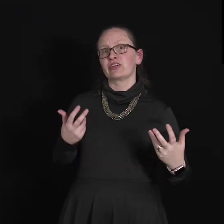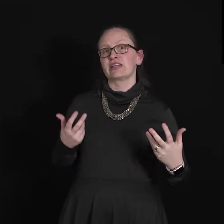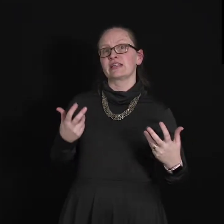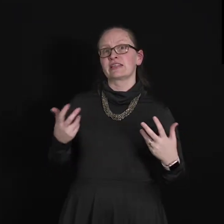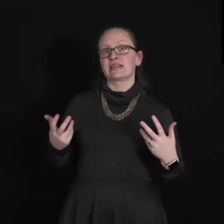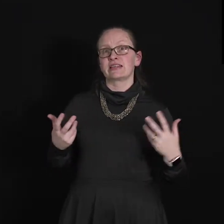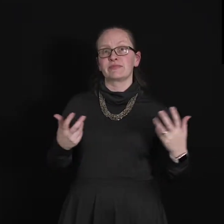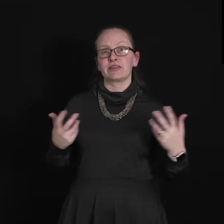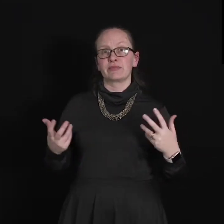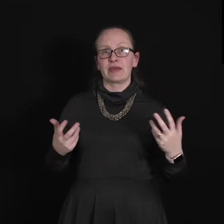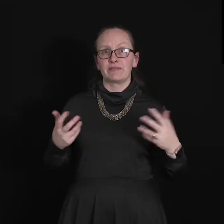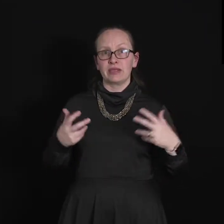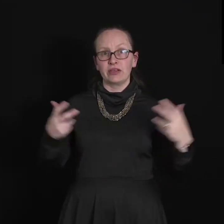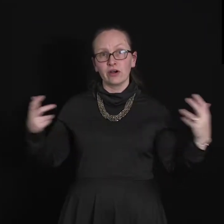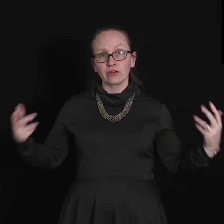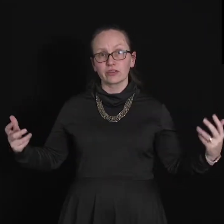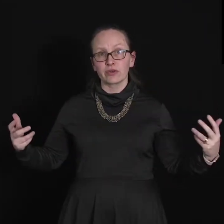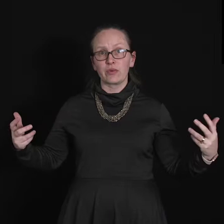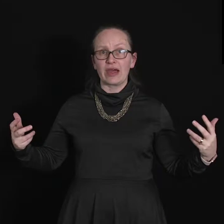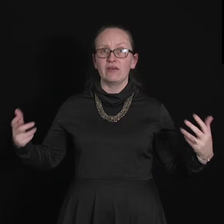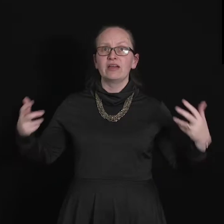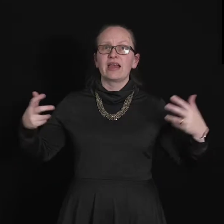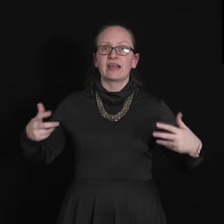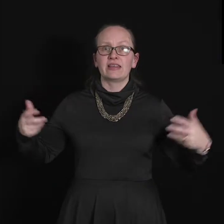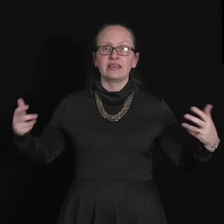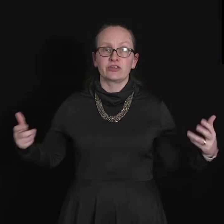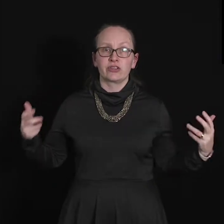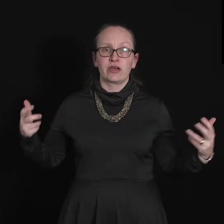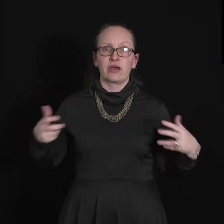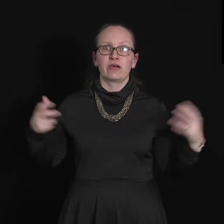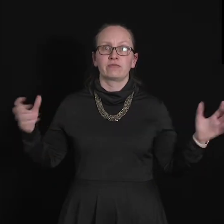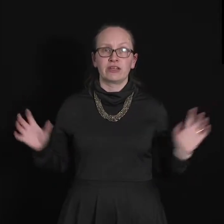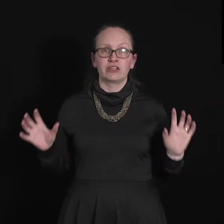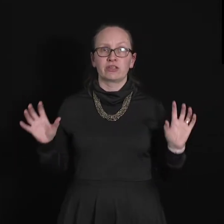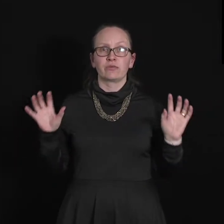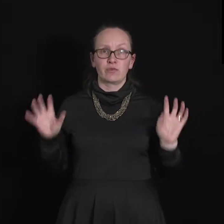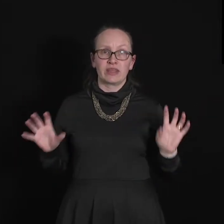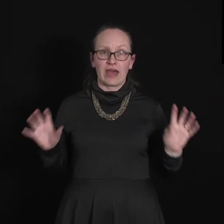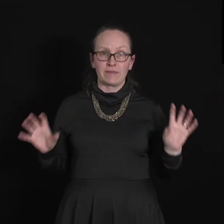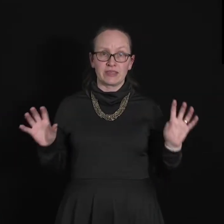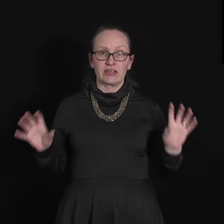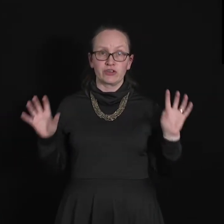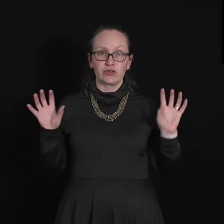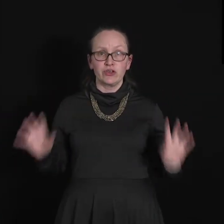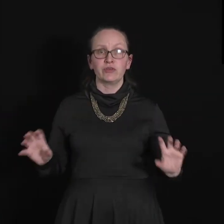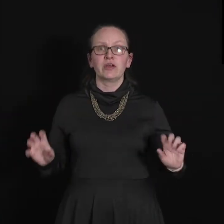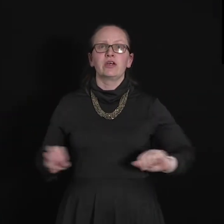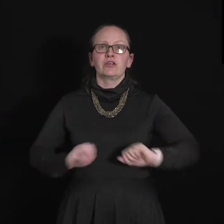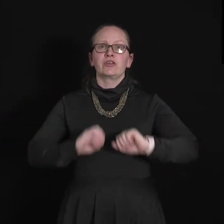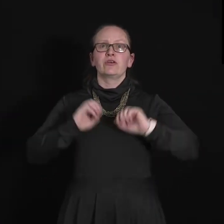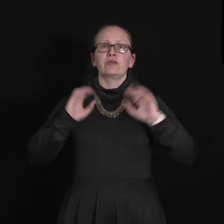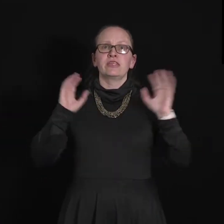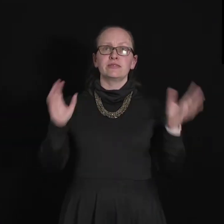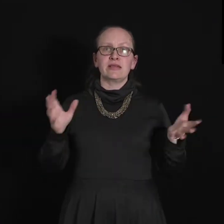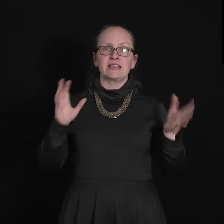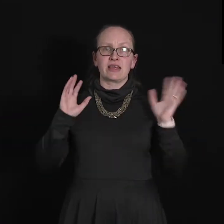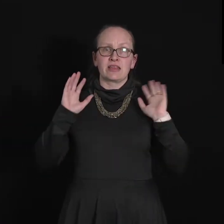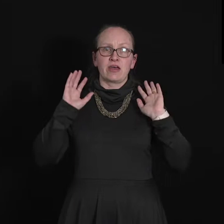actually extend a little bit beyond the well and into the region with that potential u. So this means that the